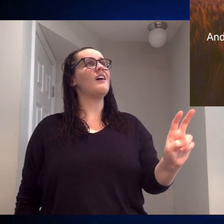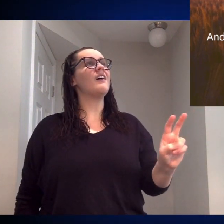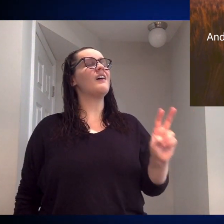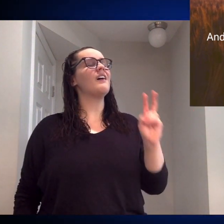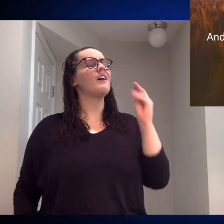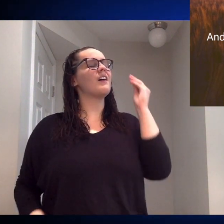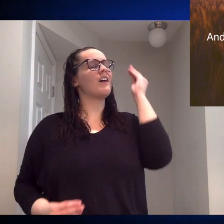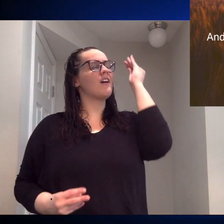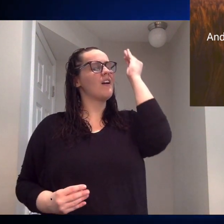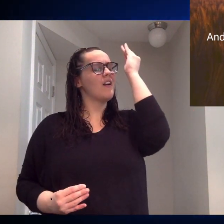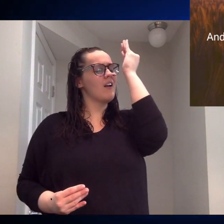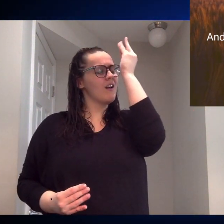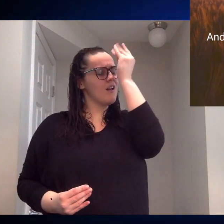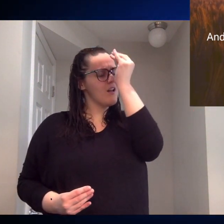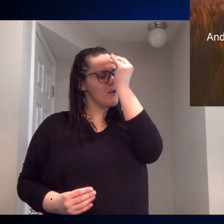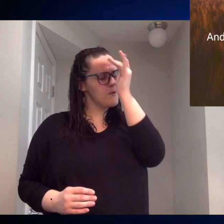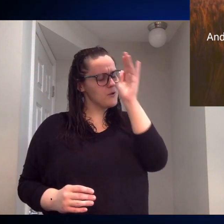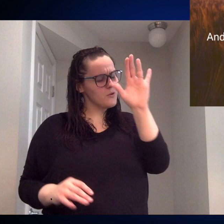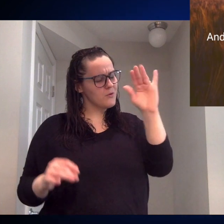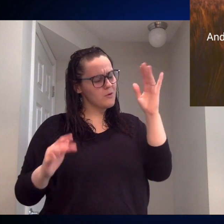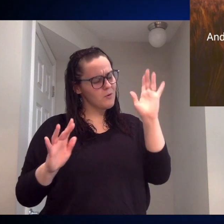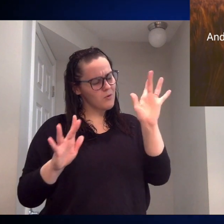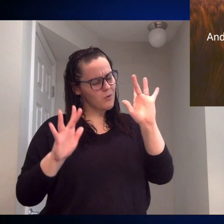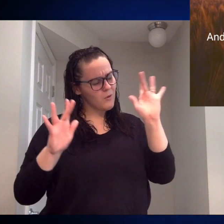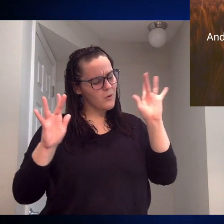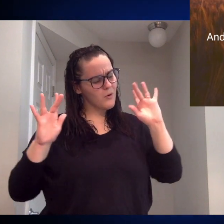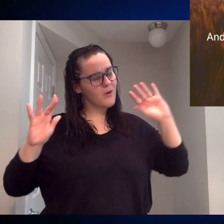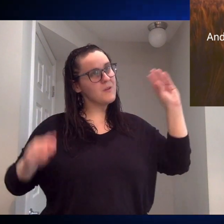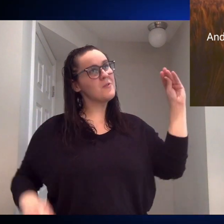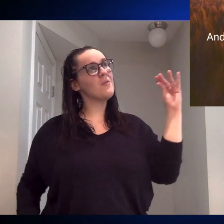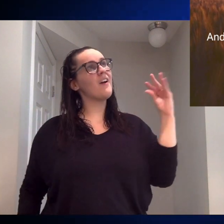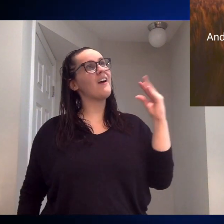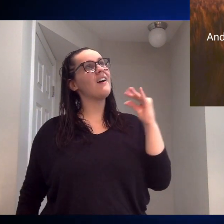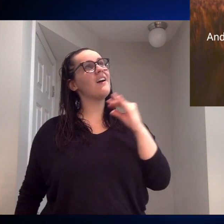of His glory and grace